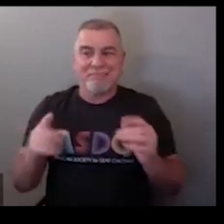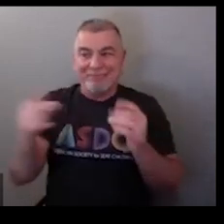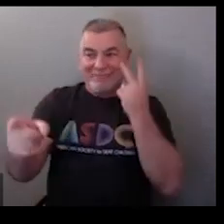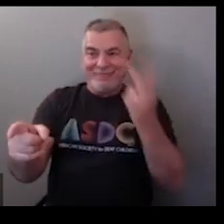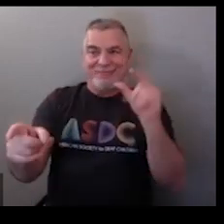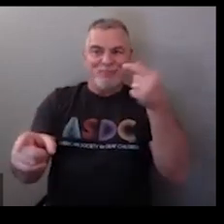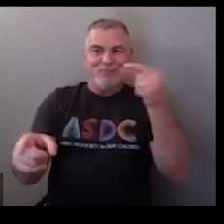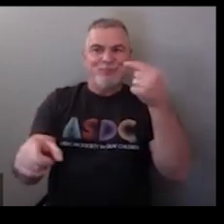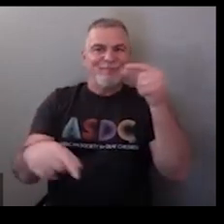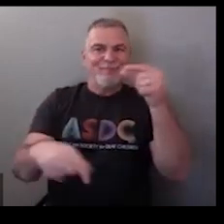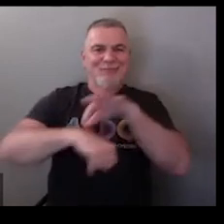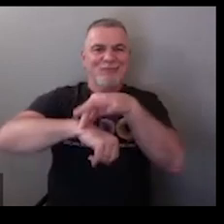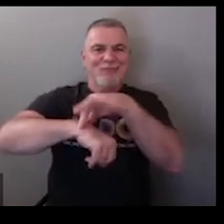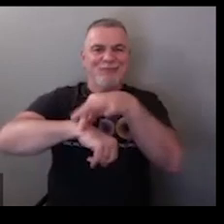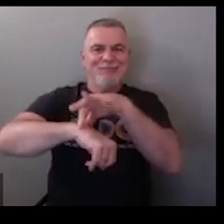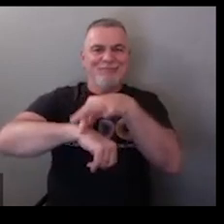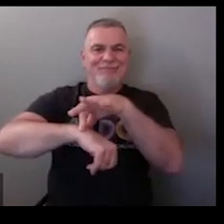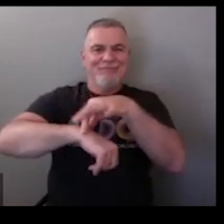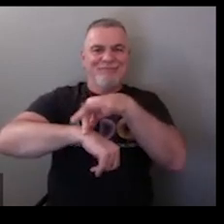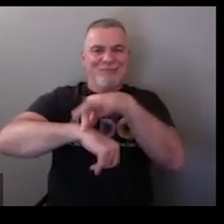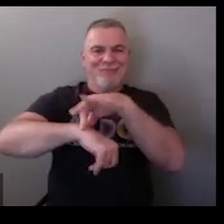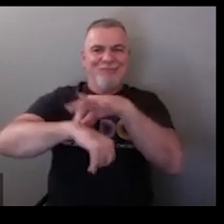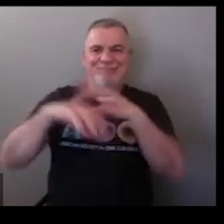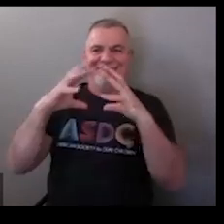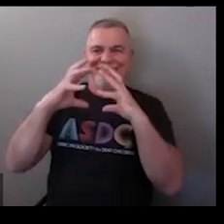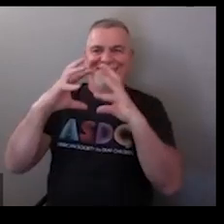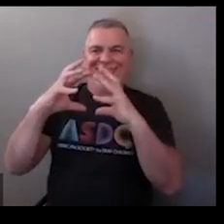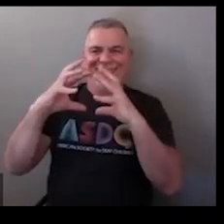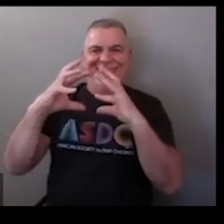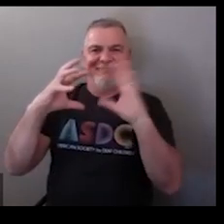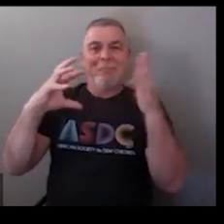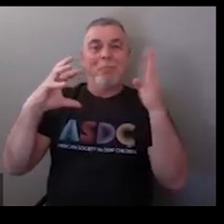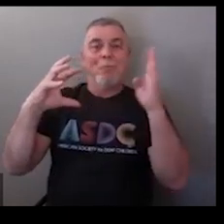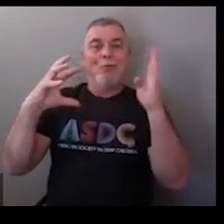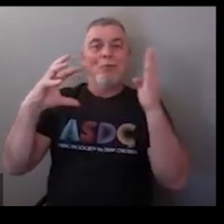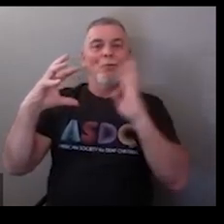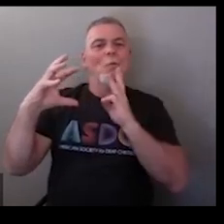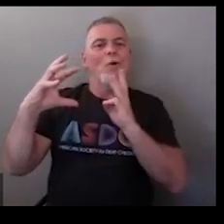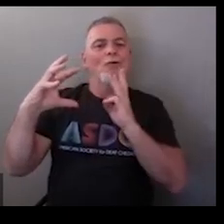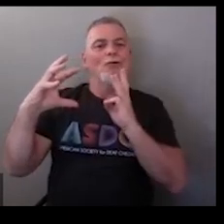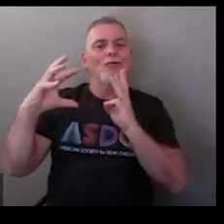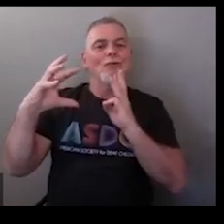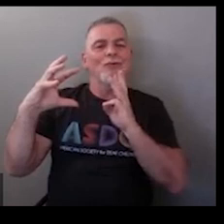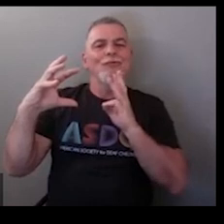okay now you notice on the slide the picture of the globe the green earth and the blue water